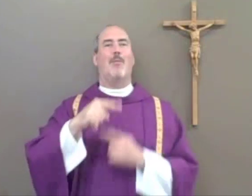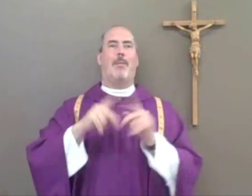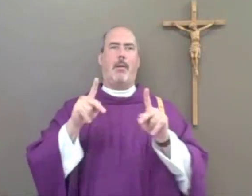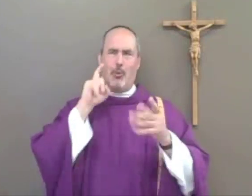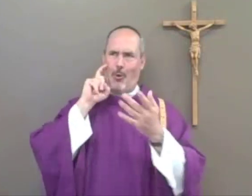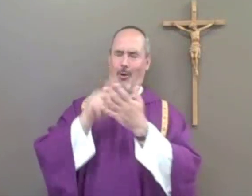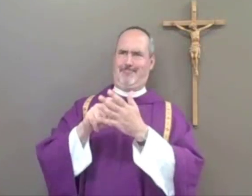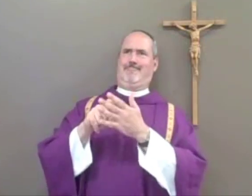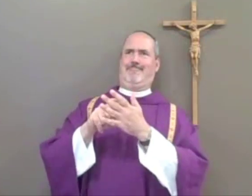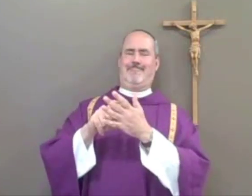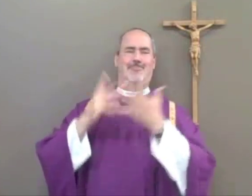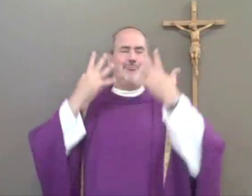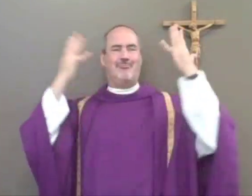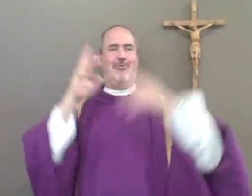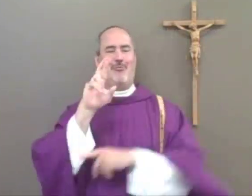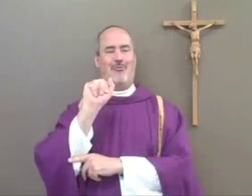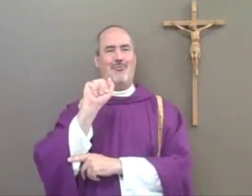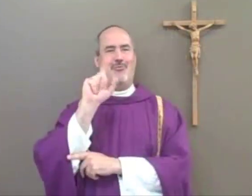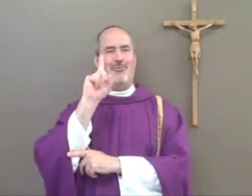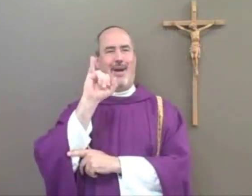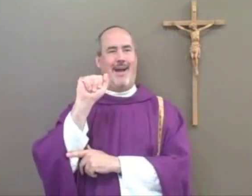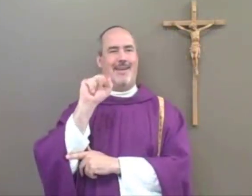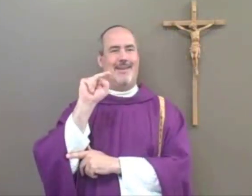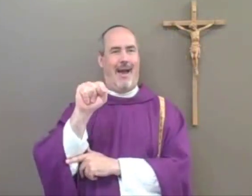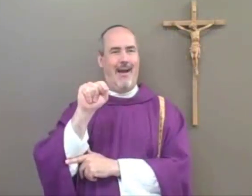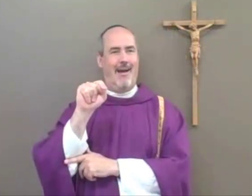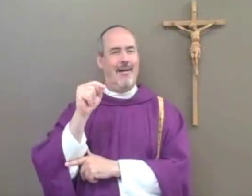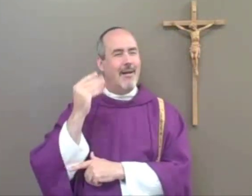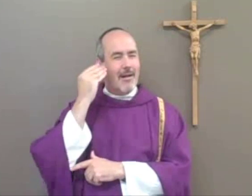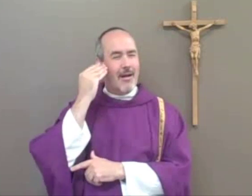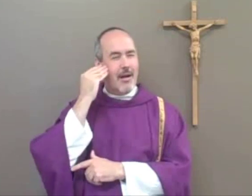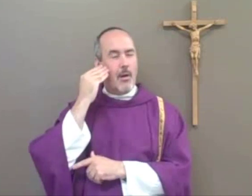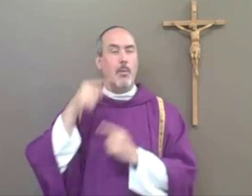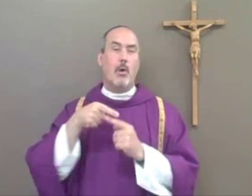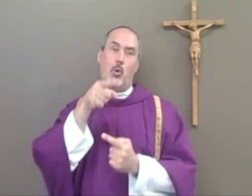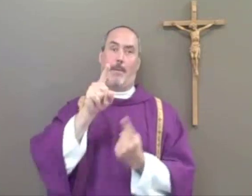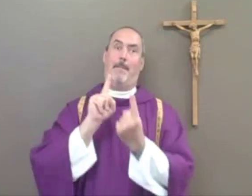good, and be happy. And when we do that, people will notice that we're much more radiant.